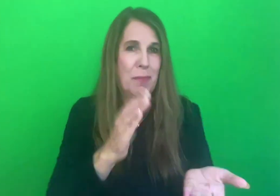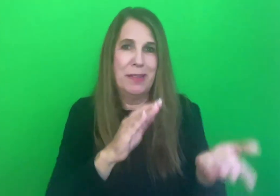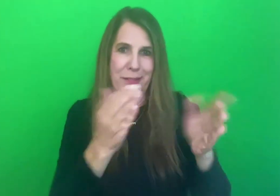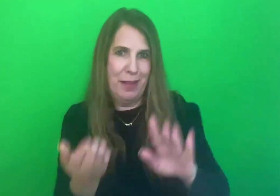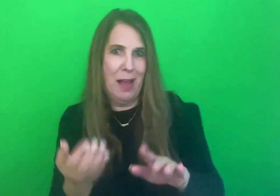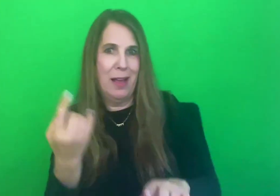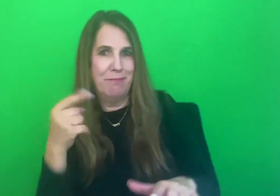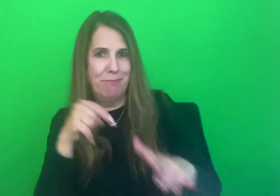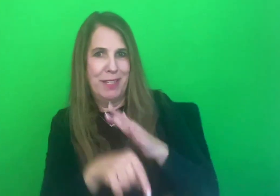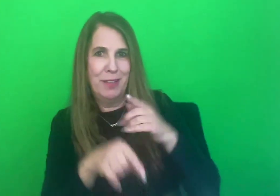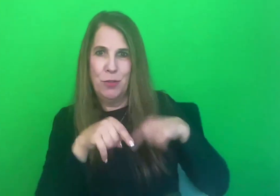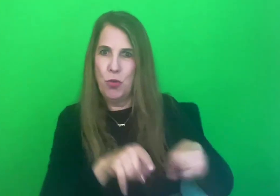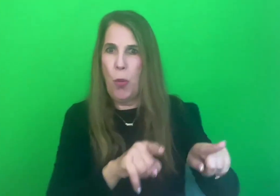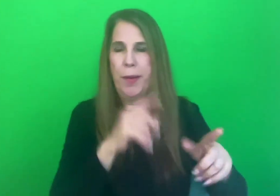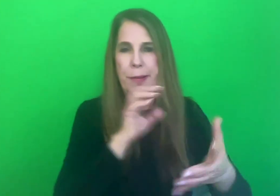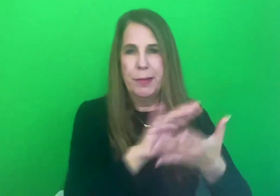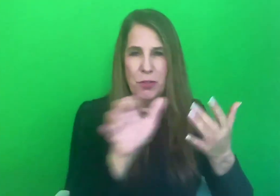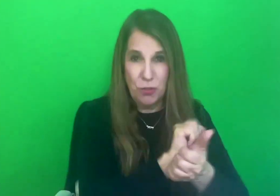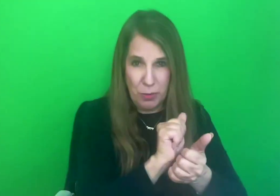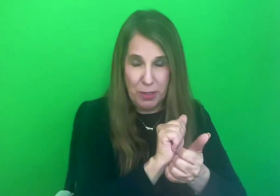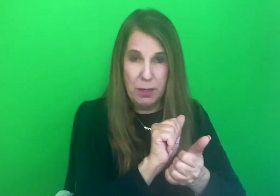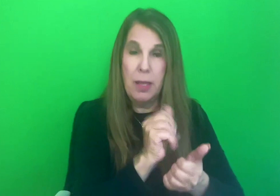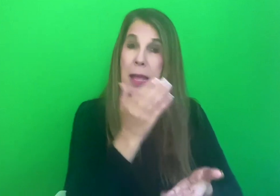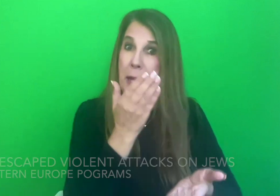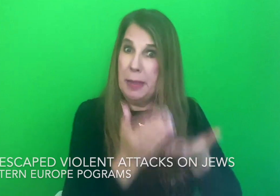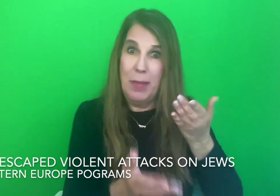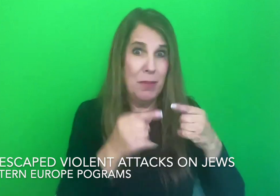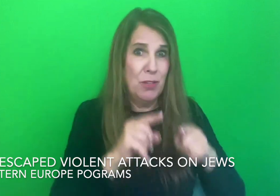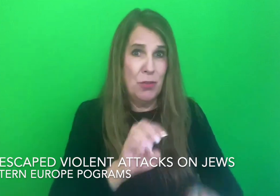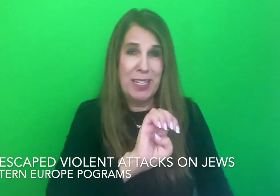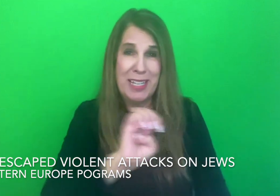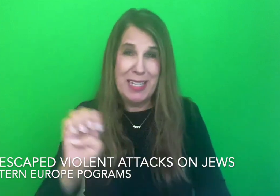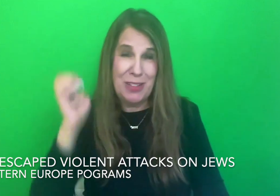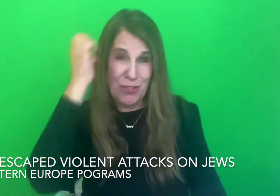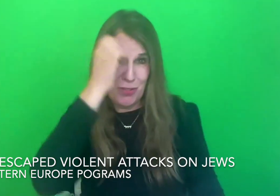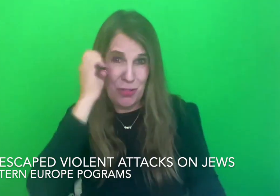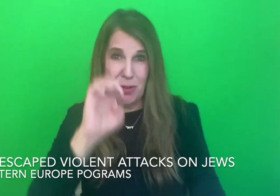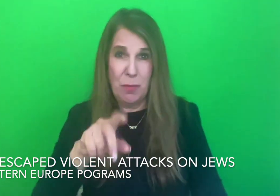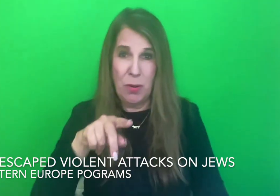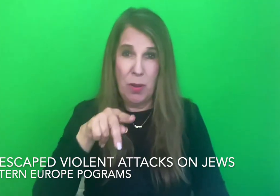Possibly, too, they would not have made it alive through the Eastern Europe pogroms before that.